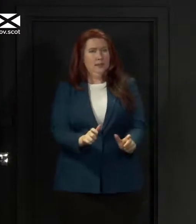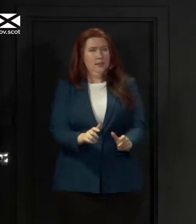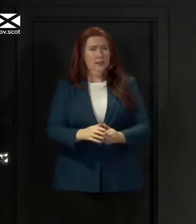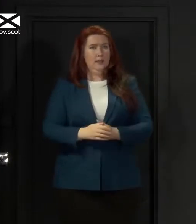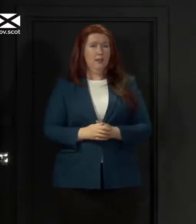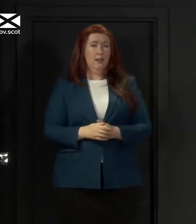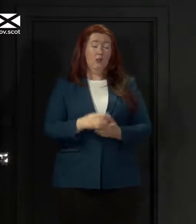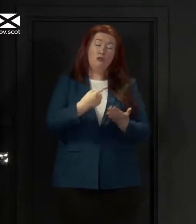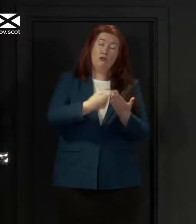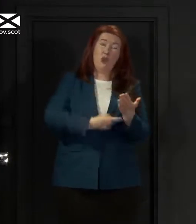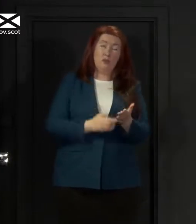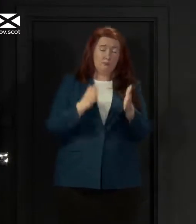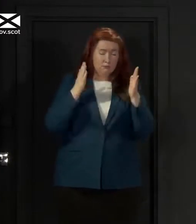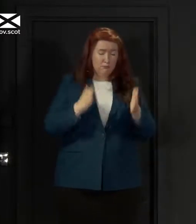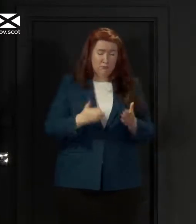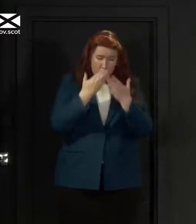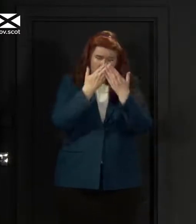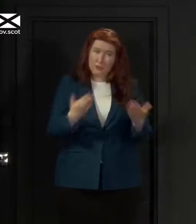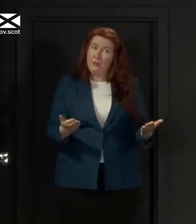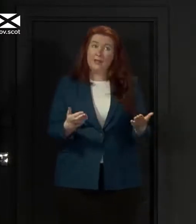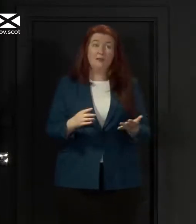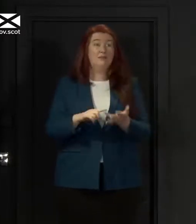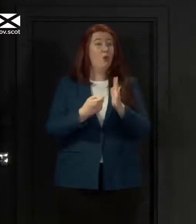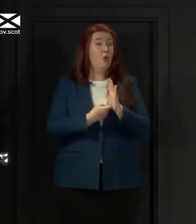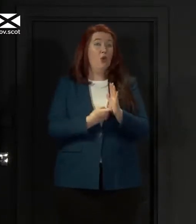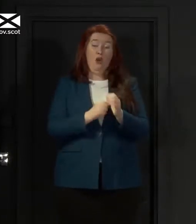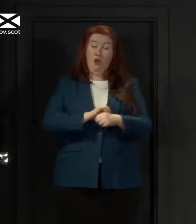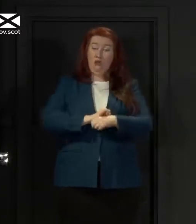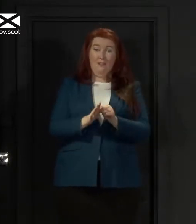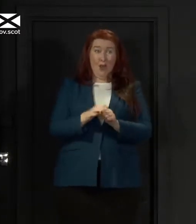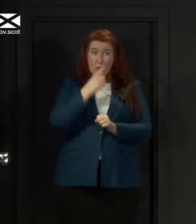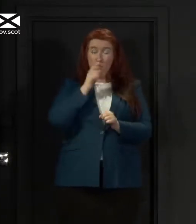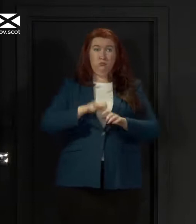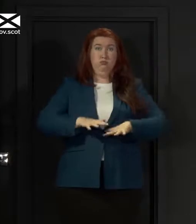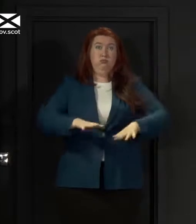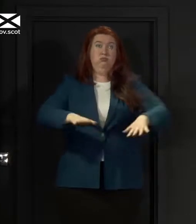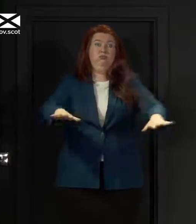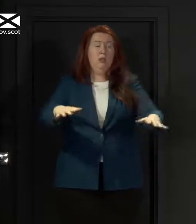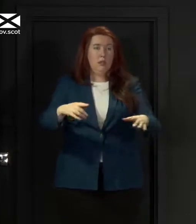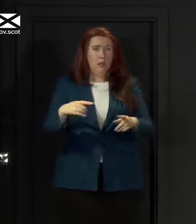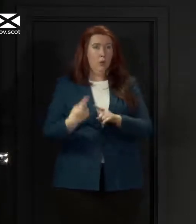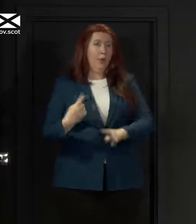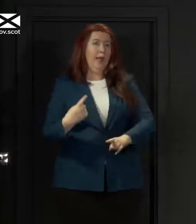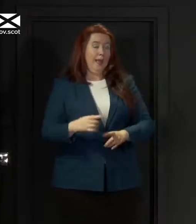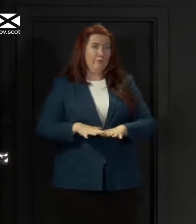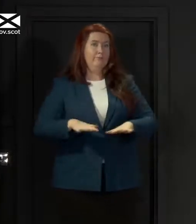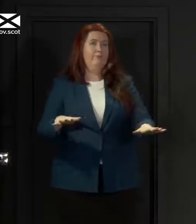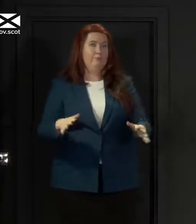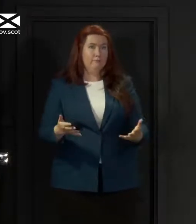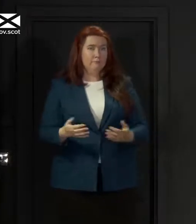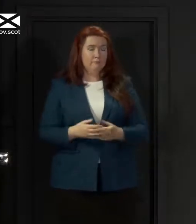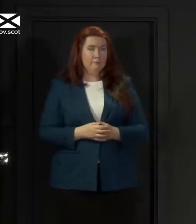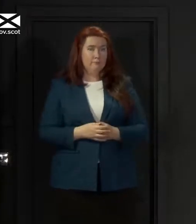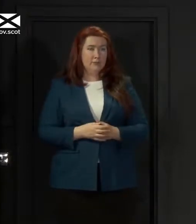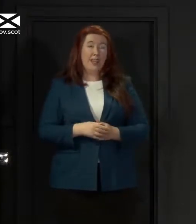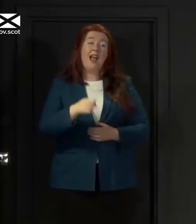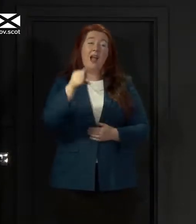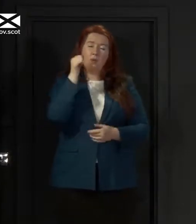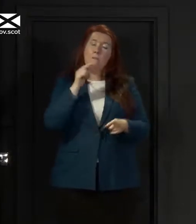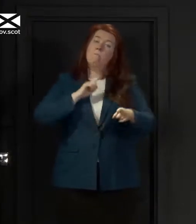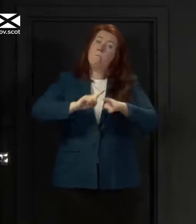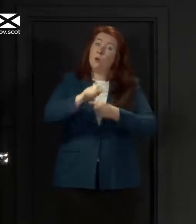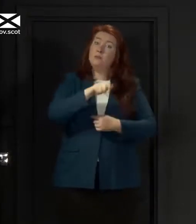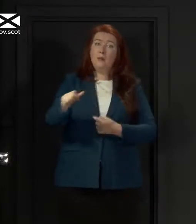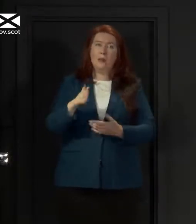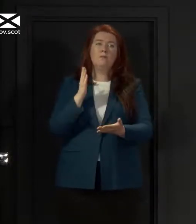respect these rules, then the virus will begin to spread again. I know that the majority of people are following the